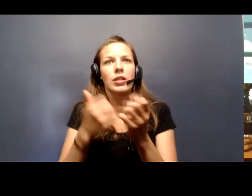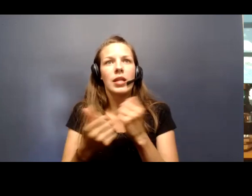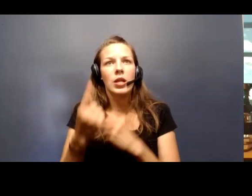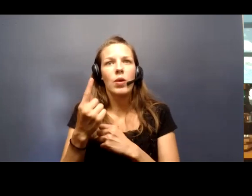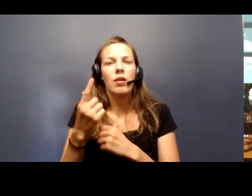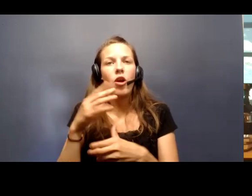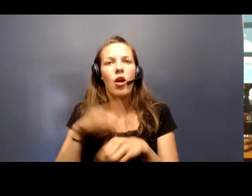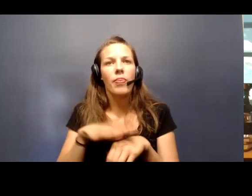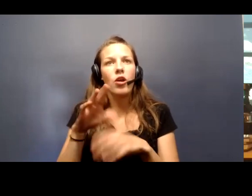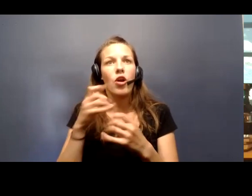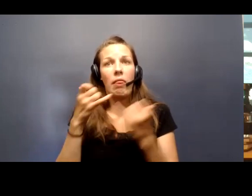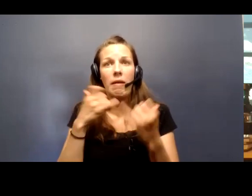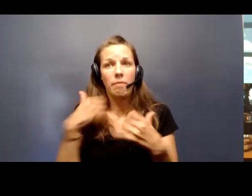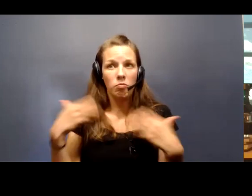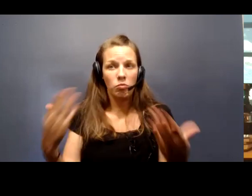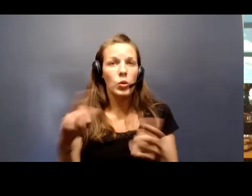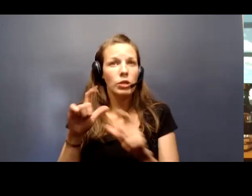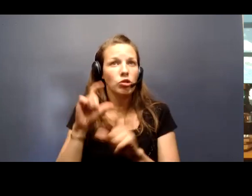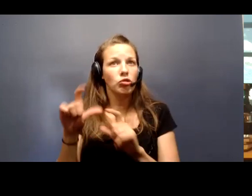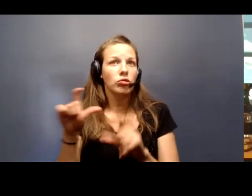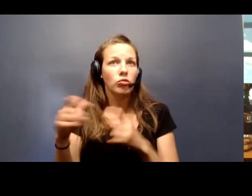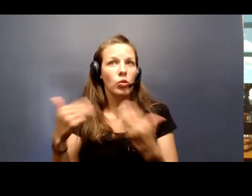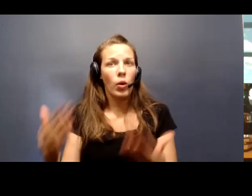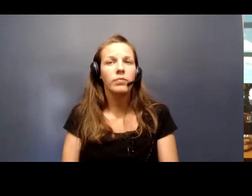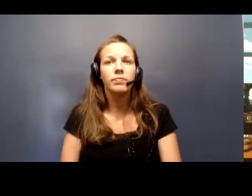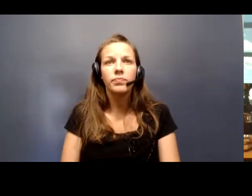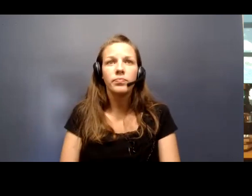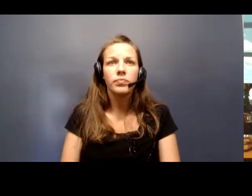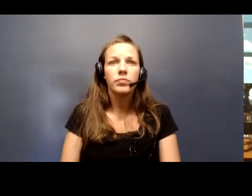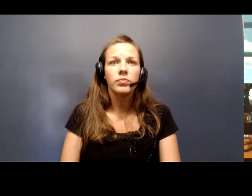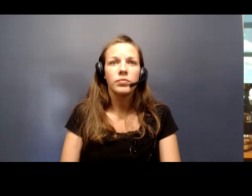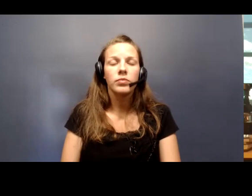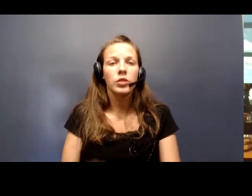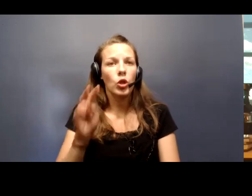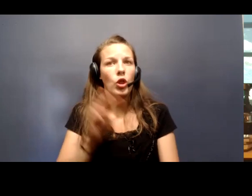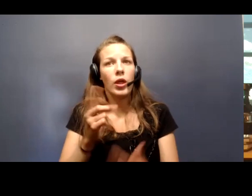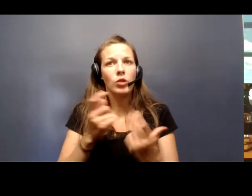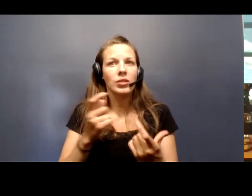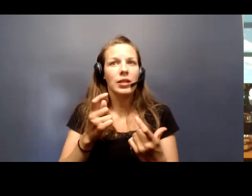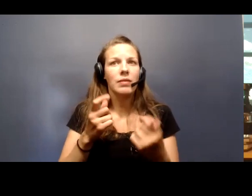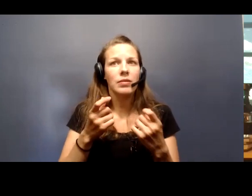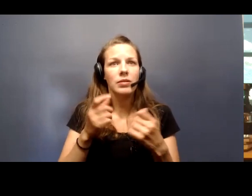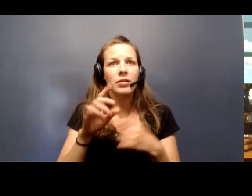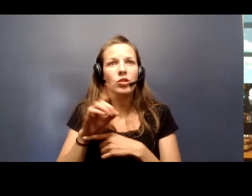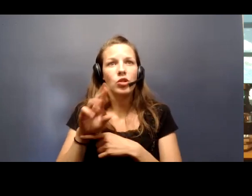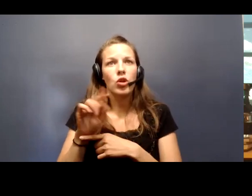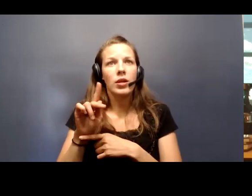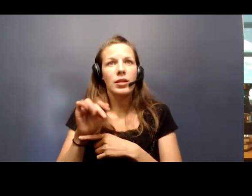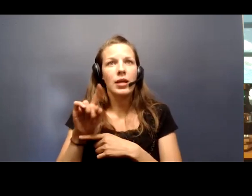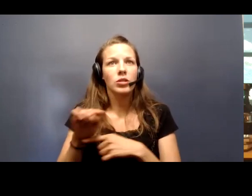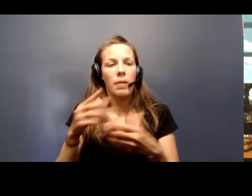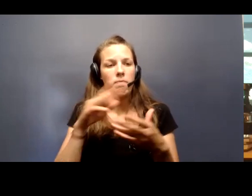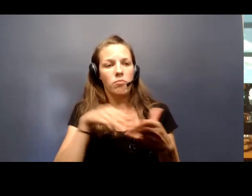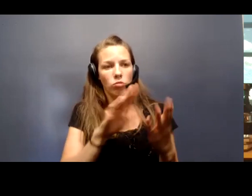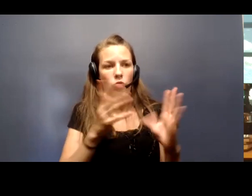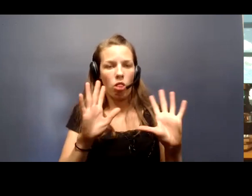call from the media that has questions, please type those into the chat. I'll just look here at the questions. I believe Dr. Katz did address all of